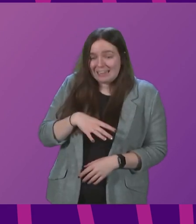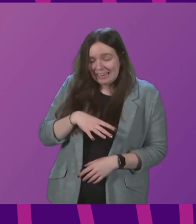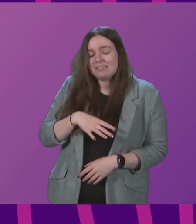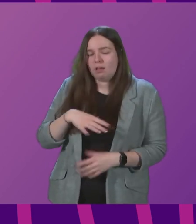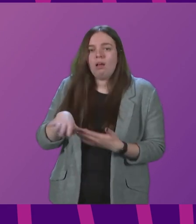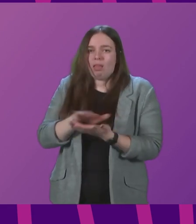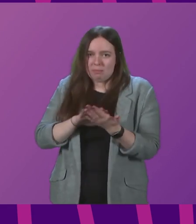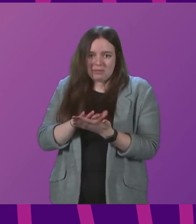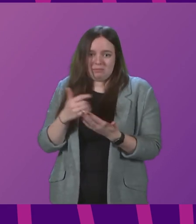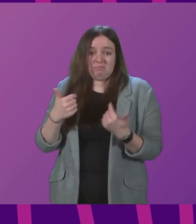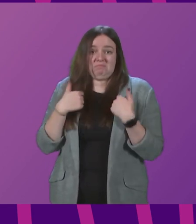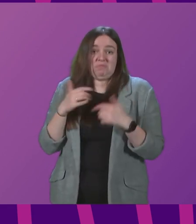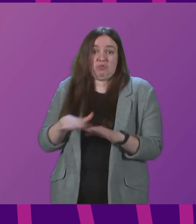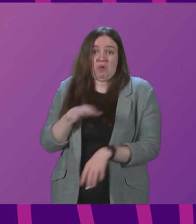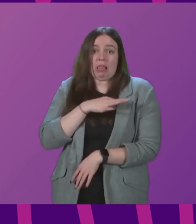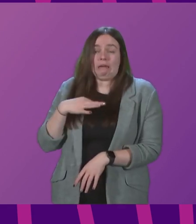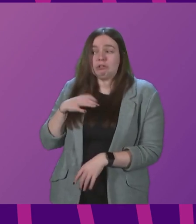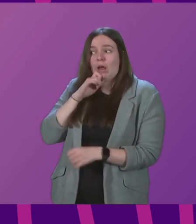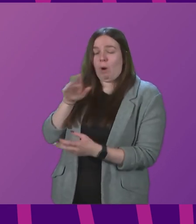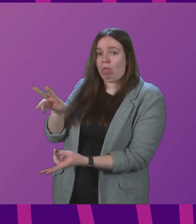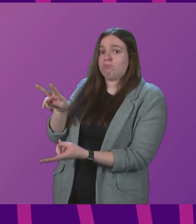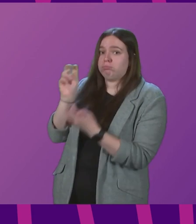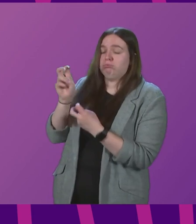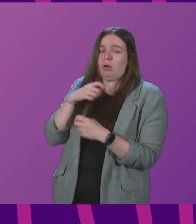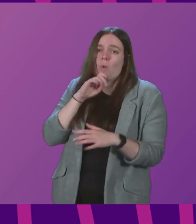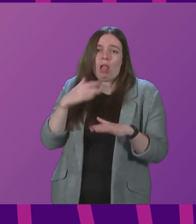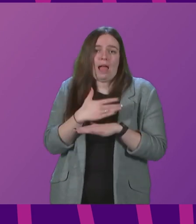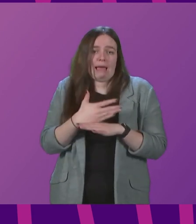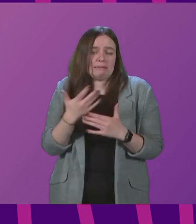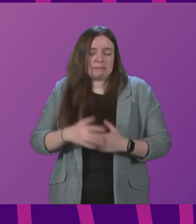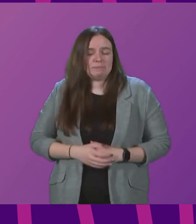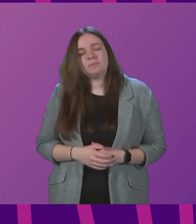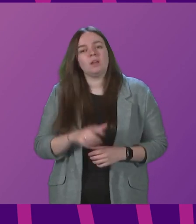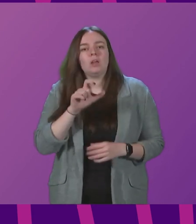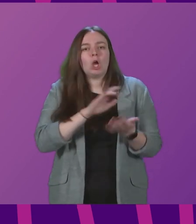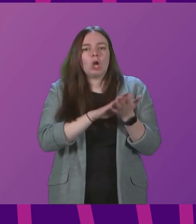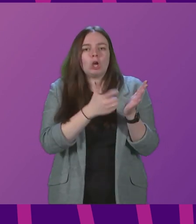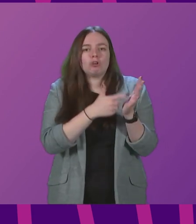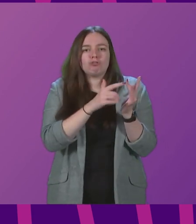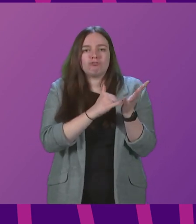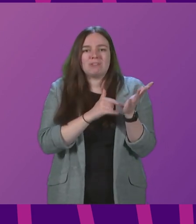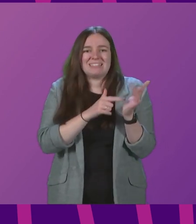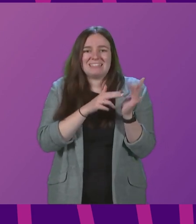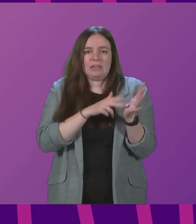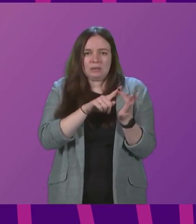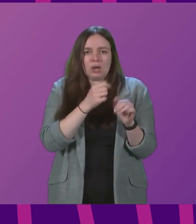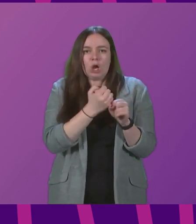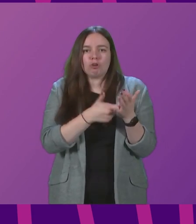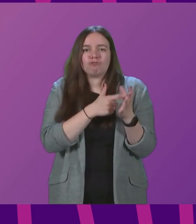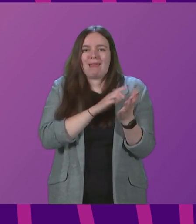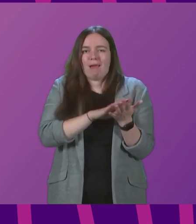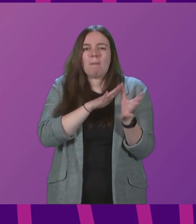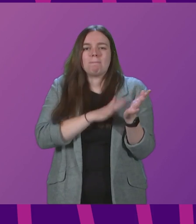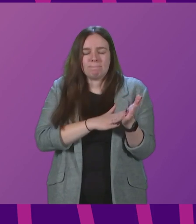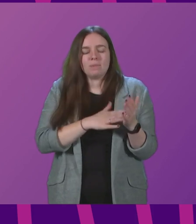course, as a non-clinician, I will listen to that and I will act on that. Christine Graham to be followed by Foisal Trowdhury. Thank you,